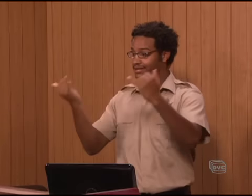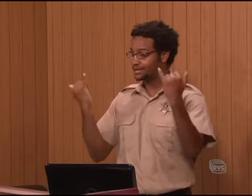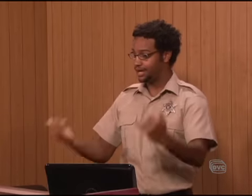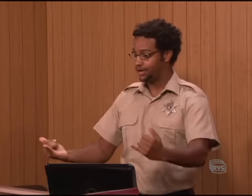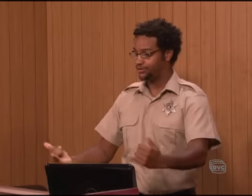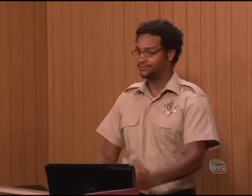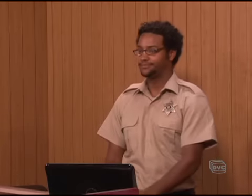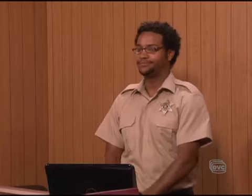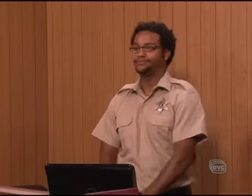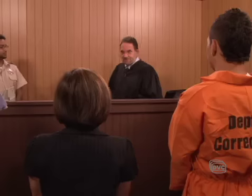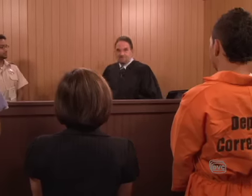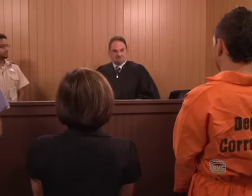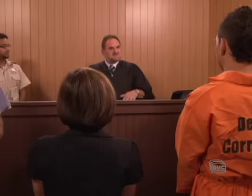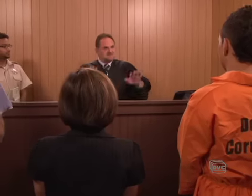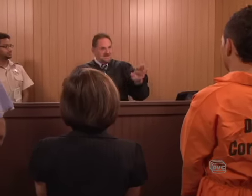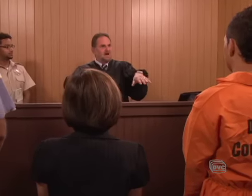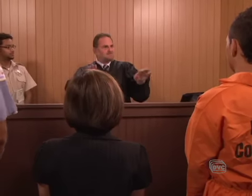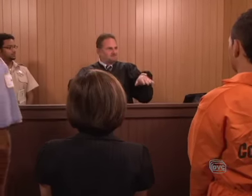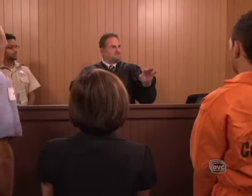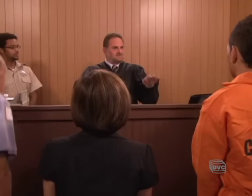session now. Be seated. Sit down. Be seated.